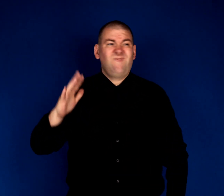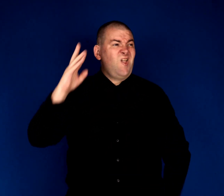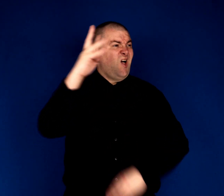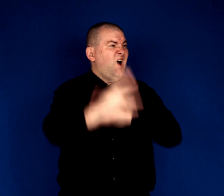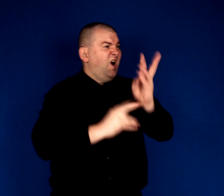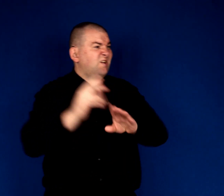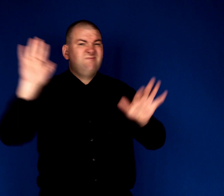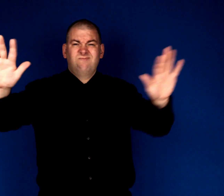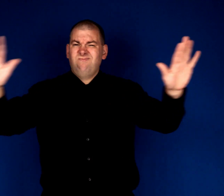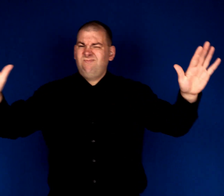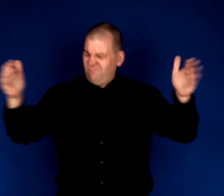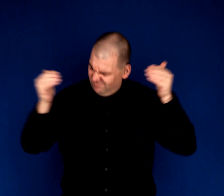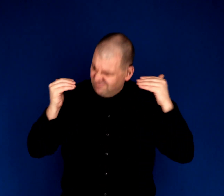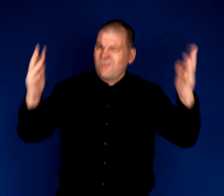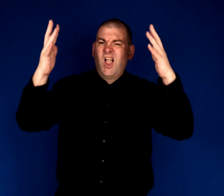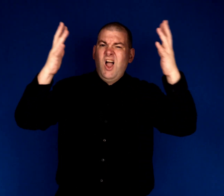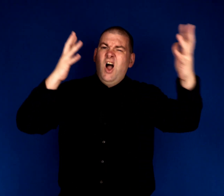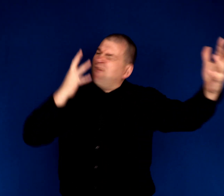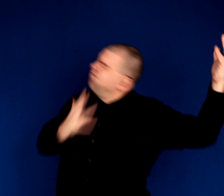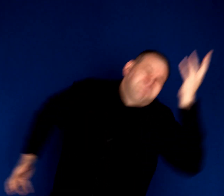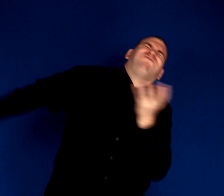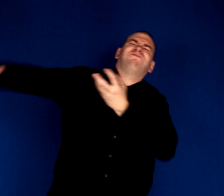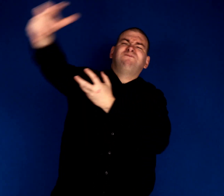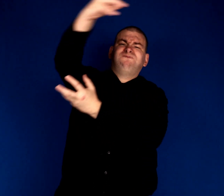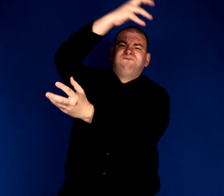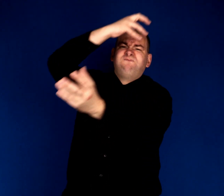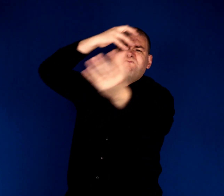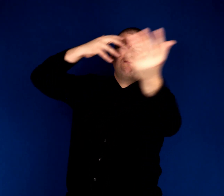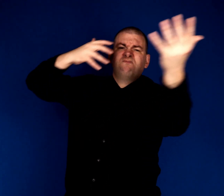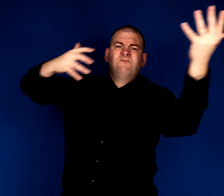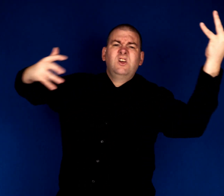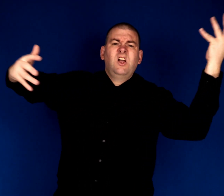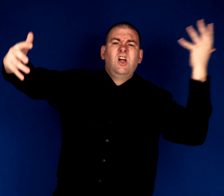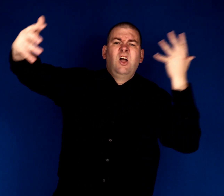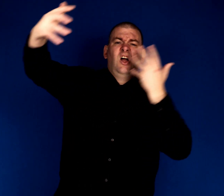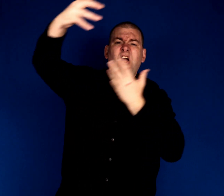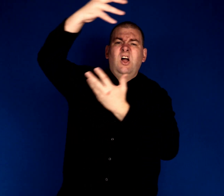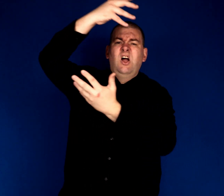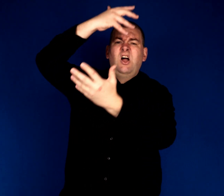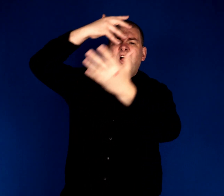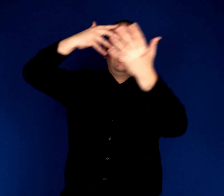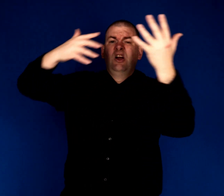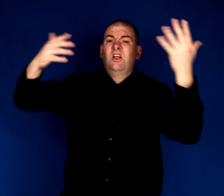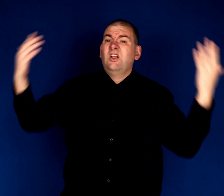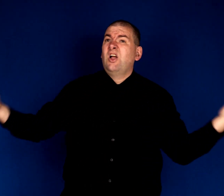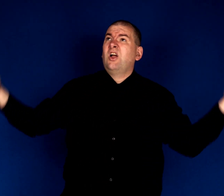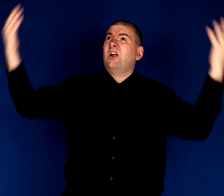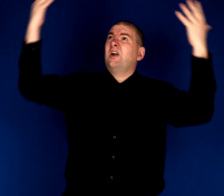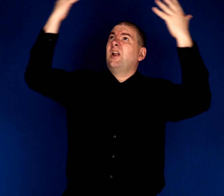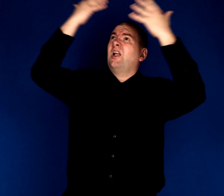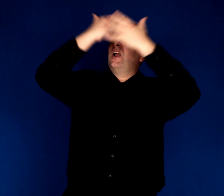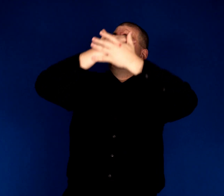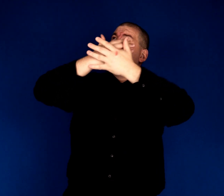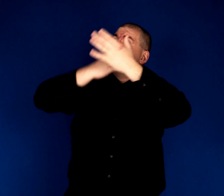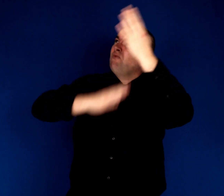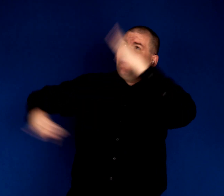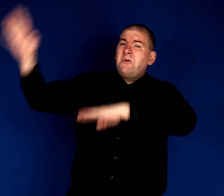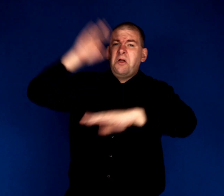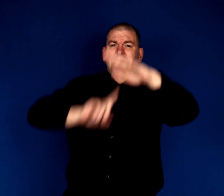So let the storms rage high, the dark clouds rise.